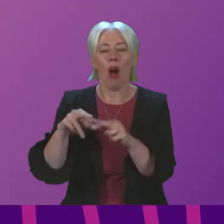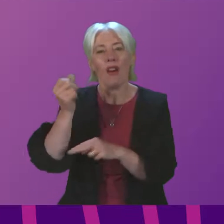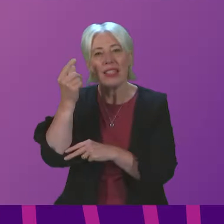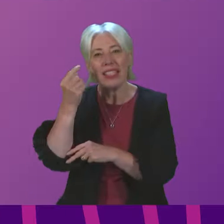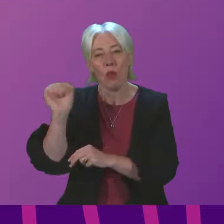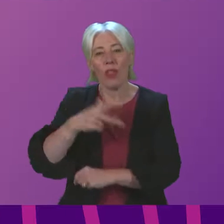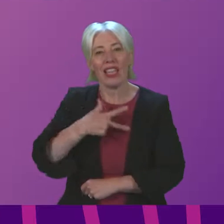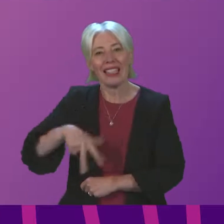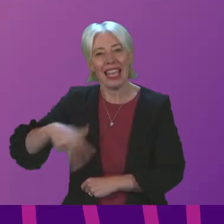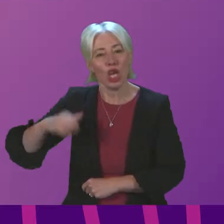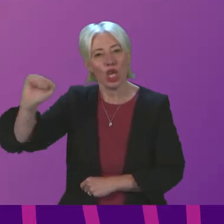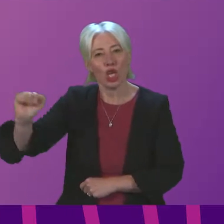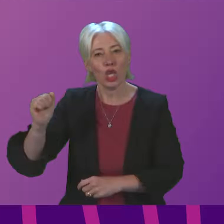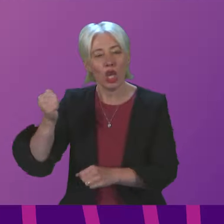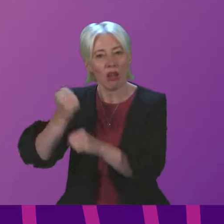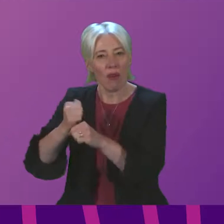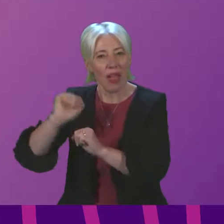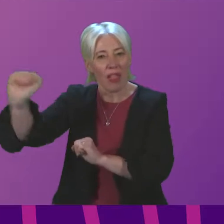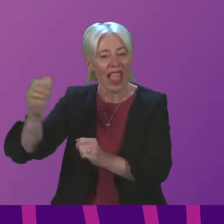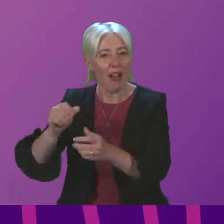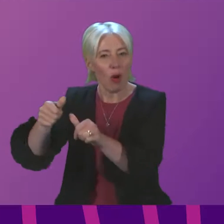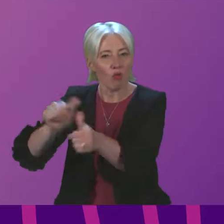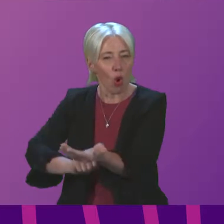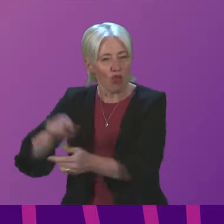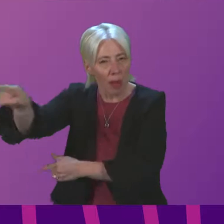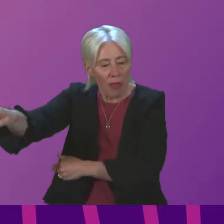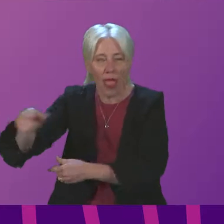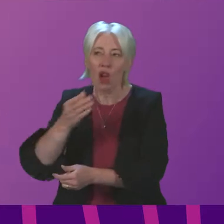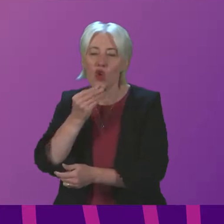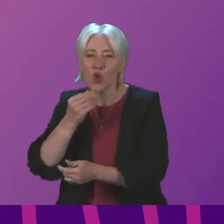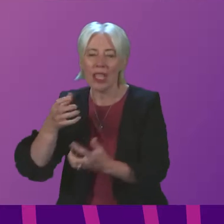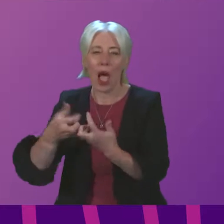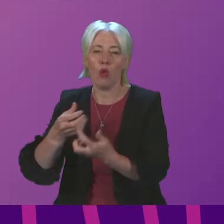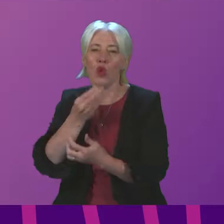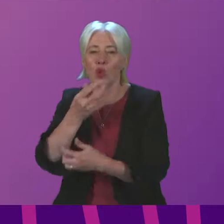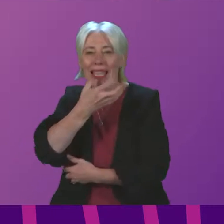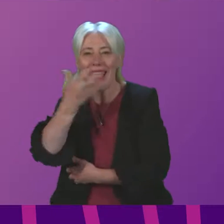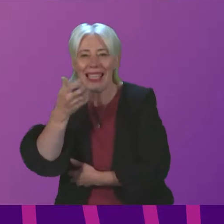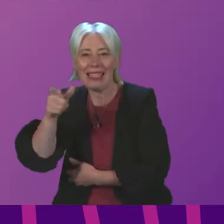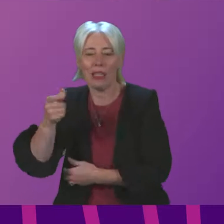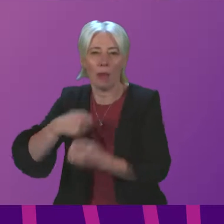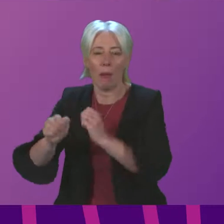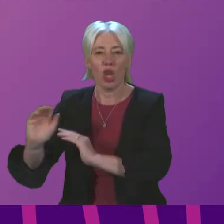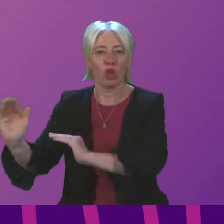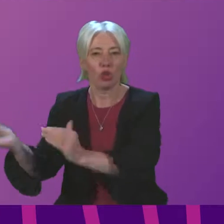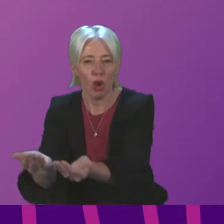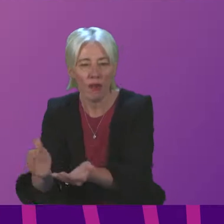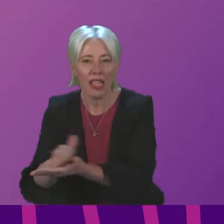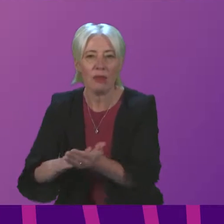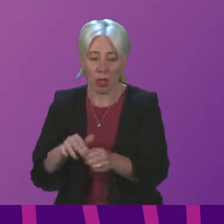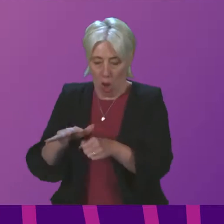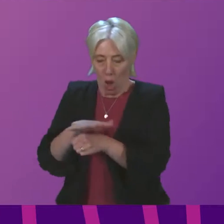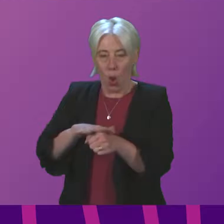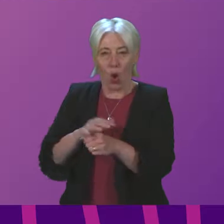of their experience in taking forward district heating programmes and the use of heat as a service, which allows local energy